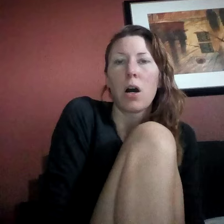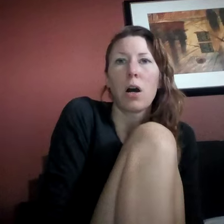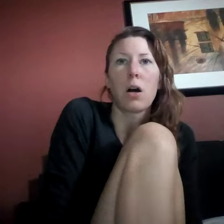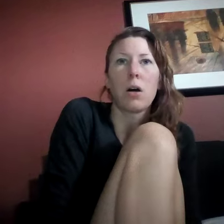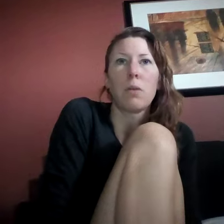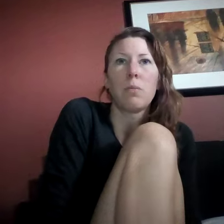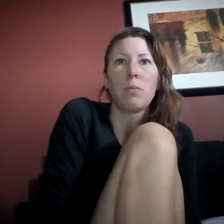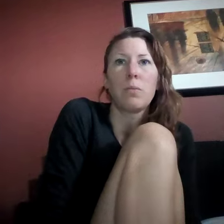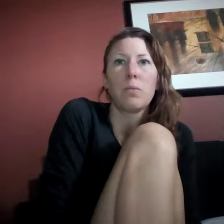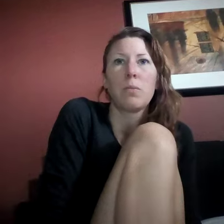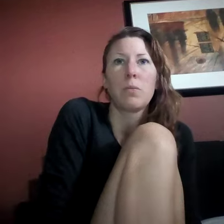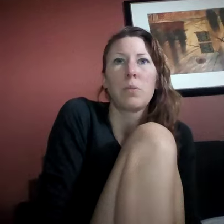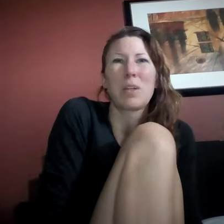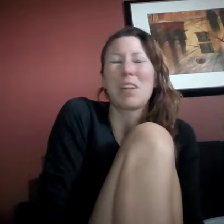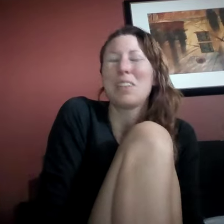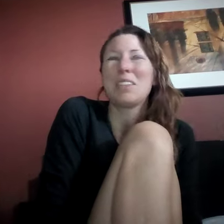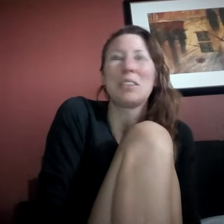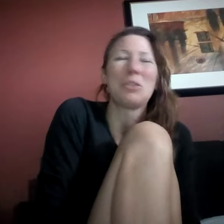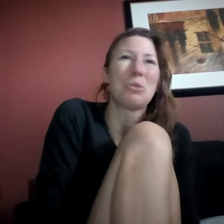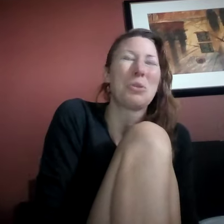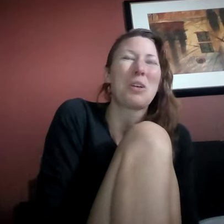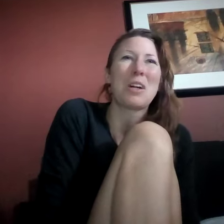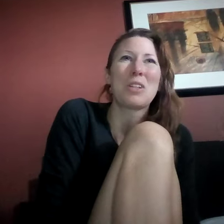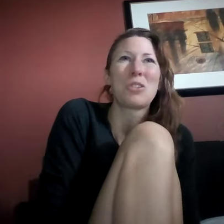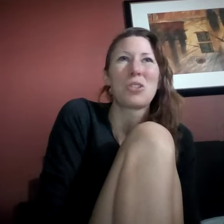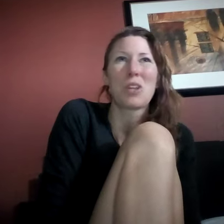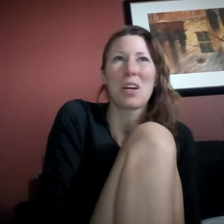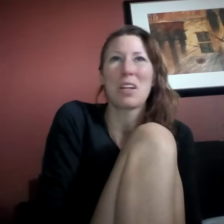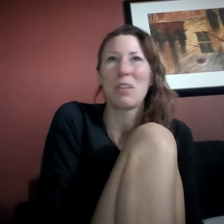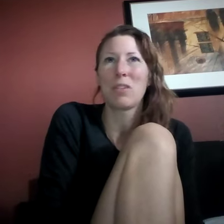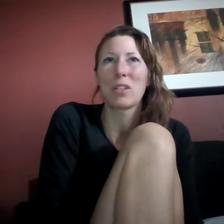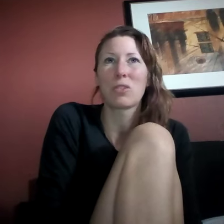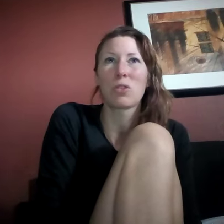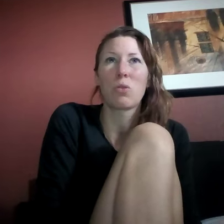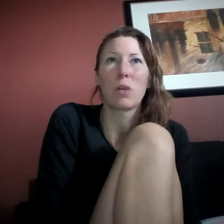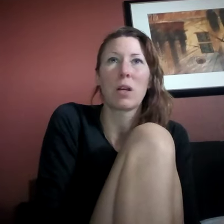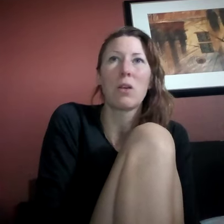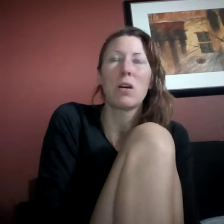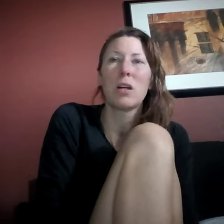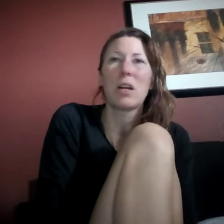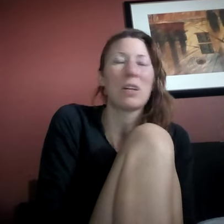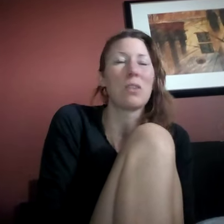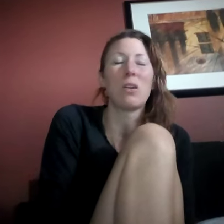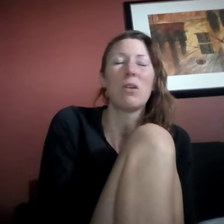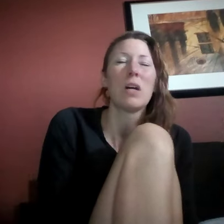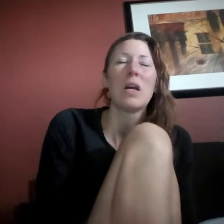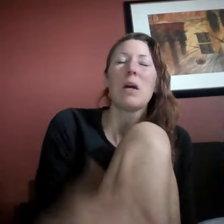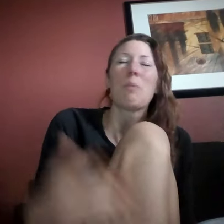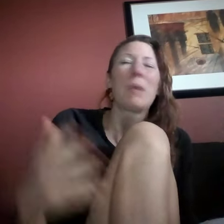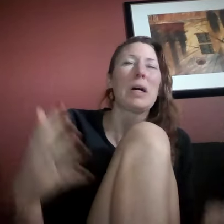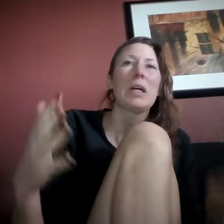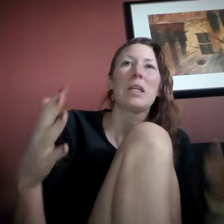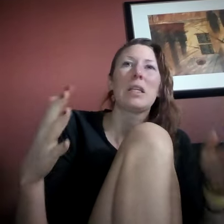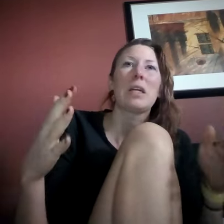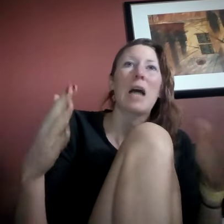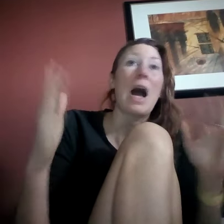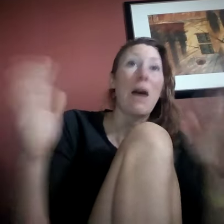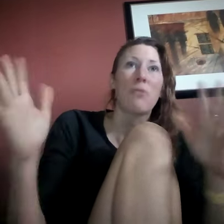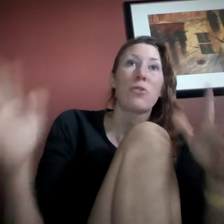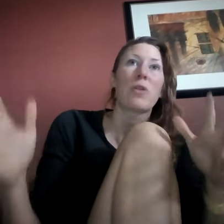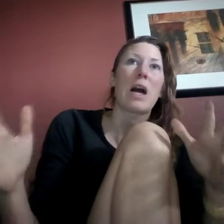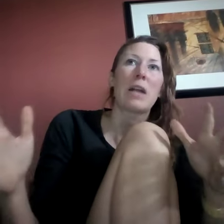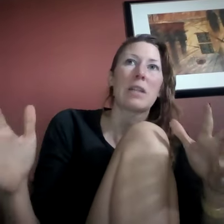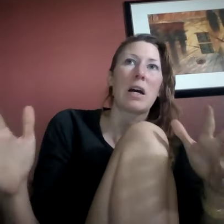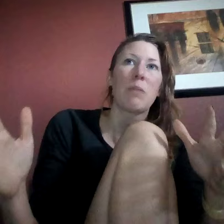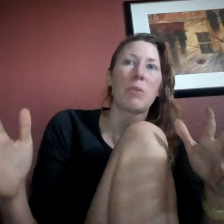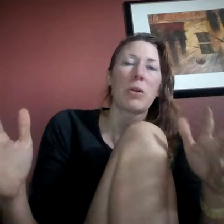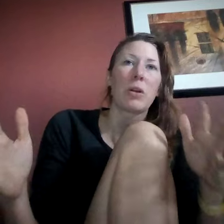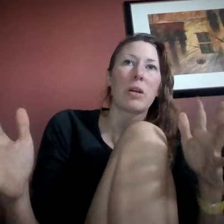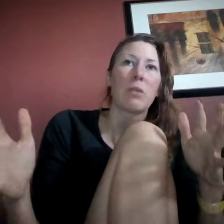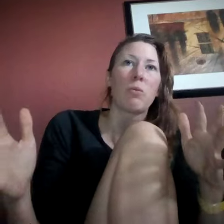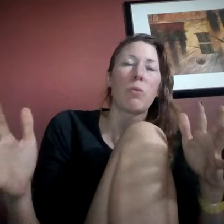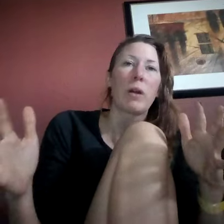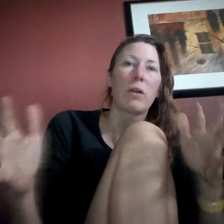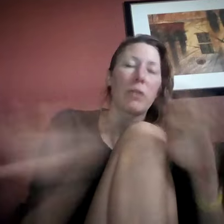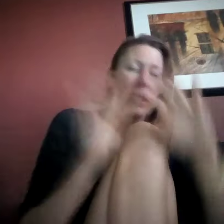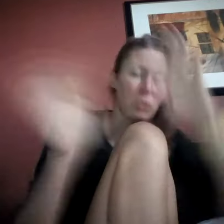Um, but I, you know, your eyes are shut and everything's going on. I don't know. But after that time period where they're